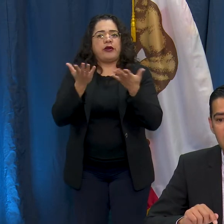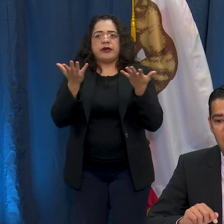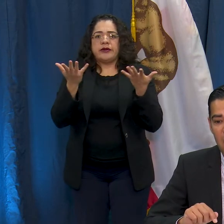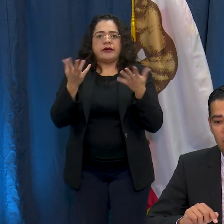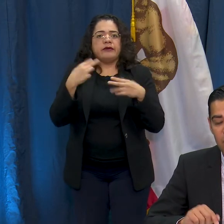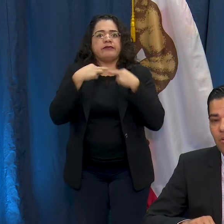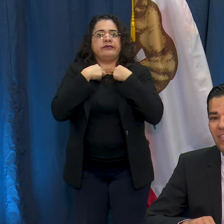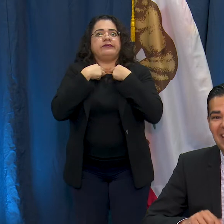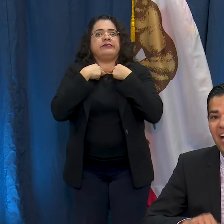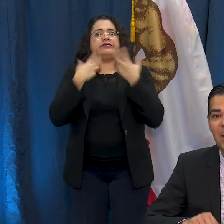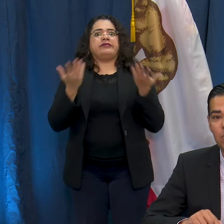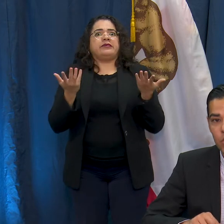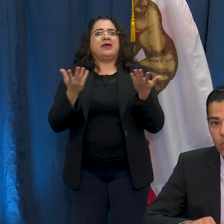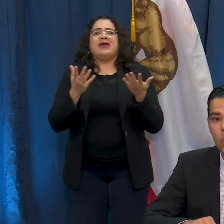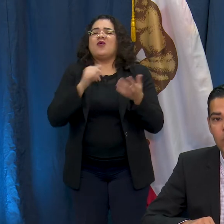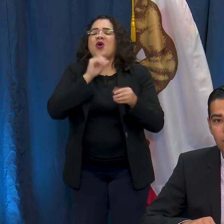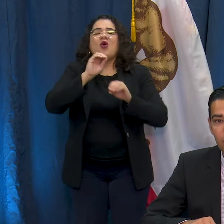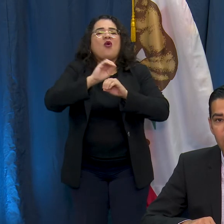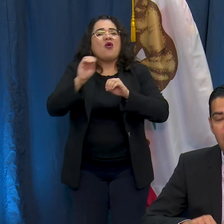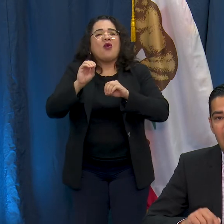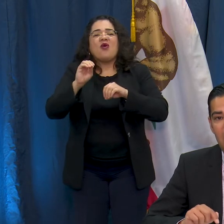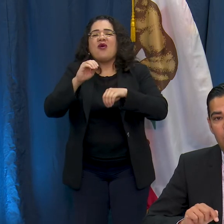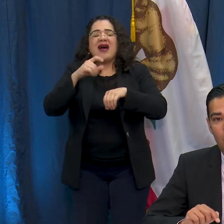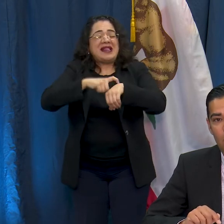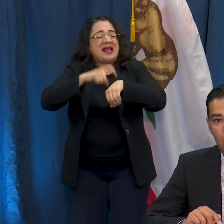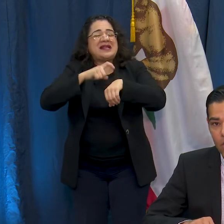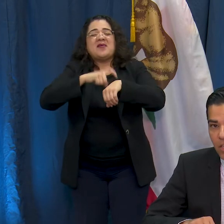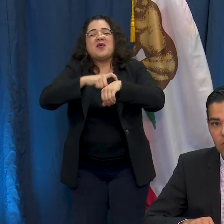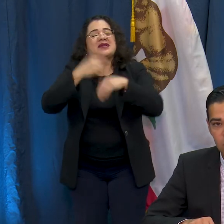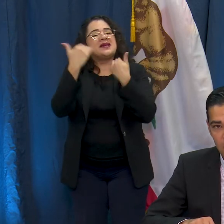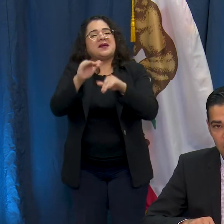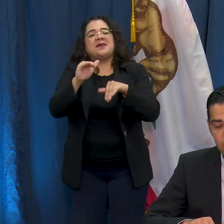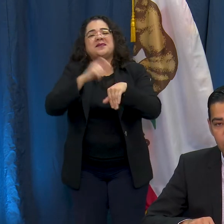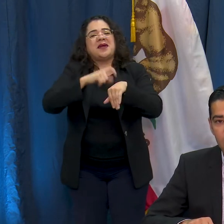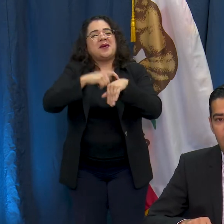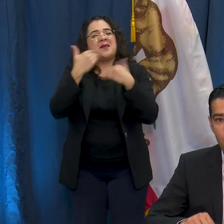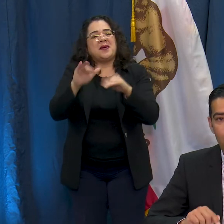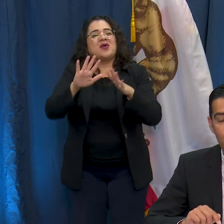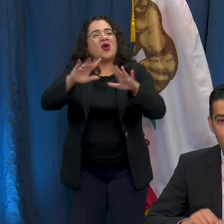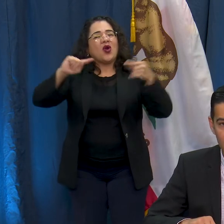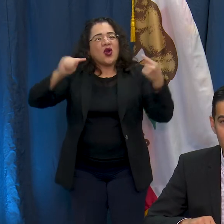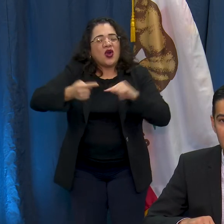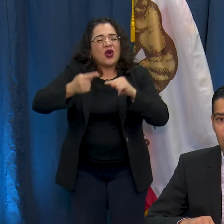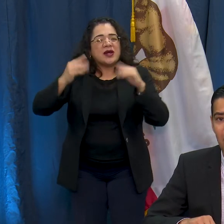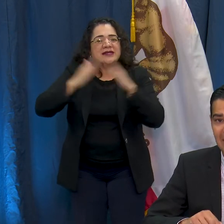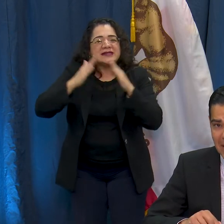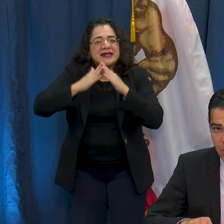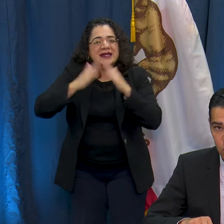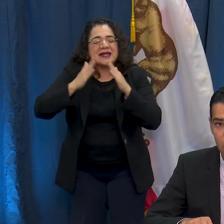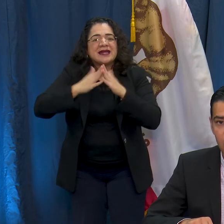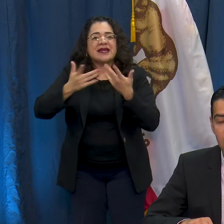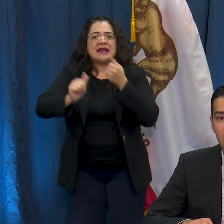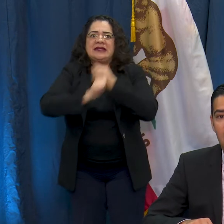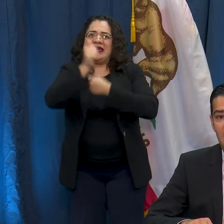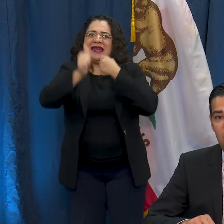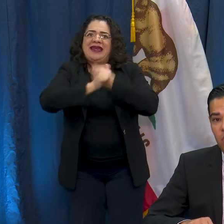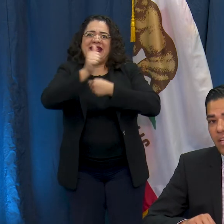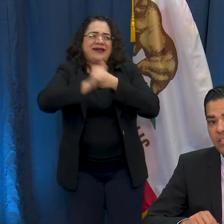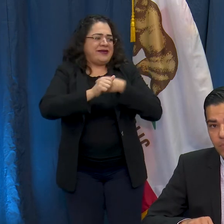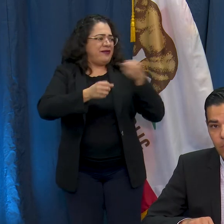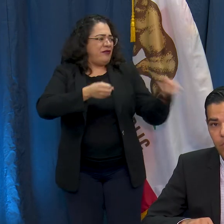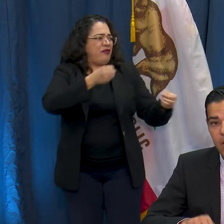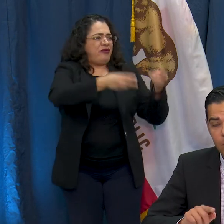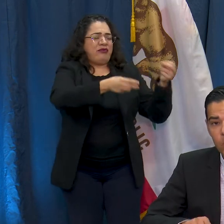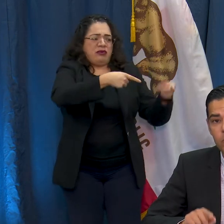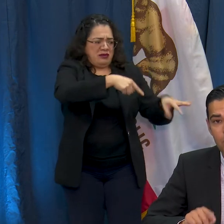that they don't have the time to do and you're hurting your city and you're putting people in danger and it's